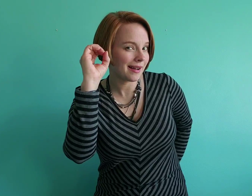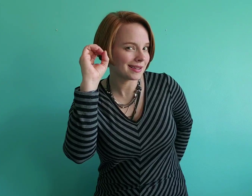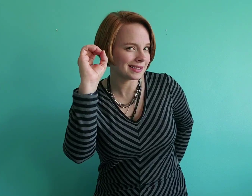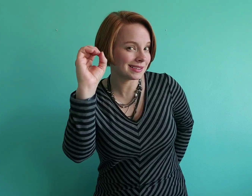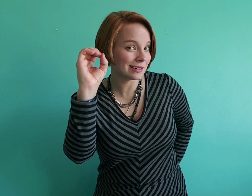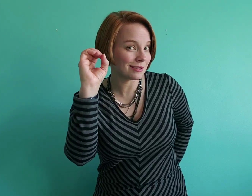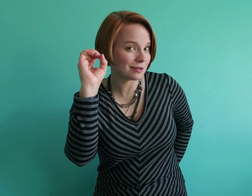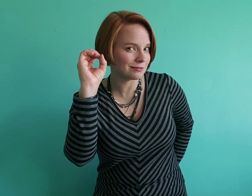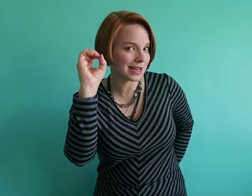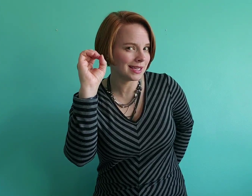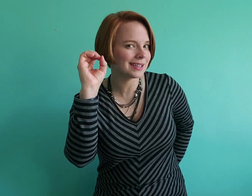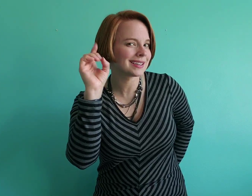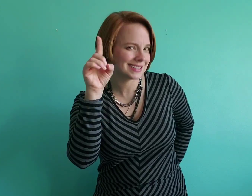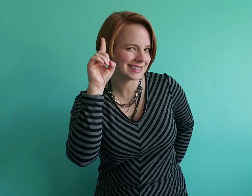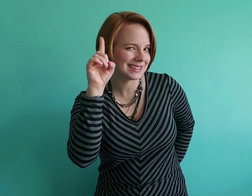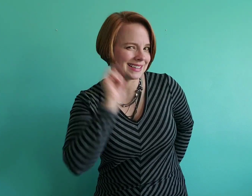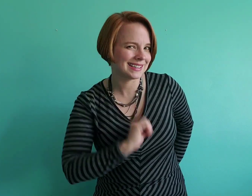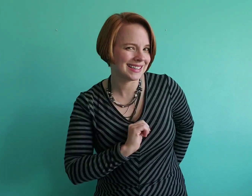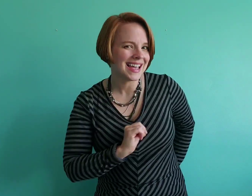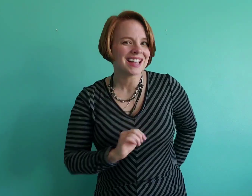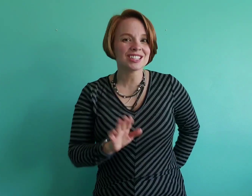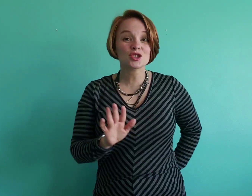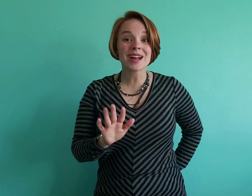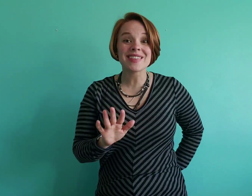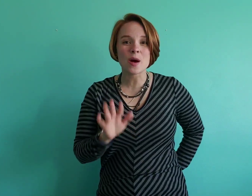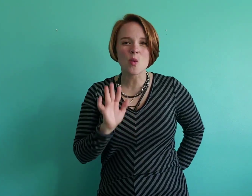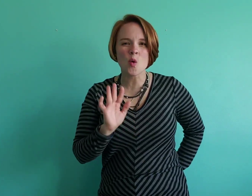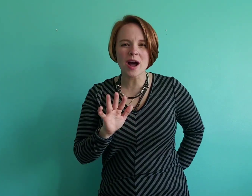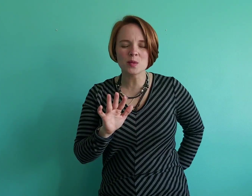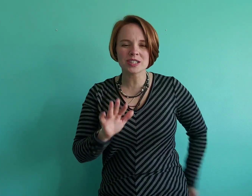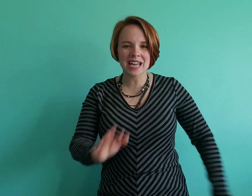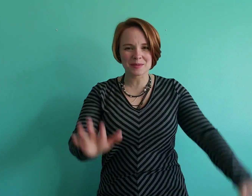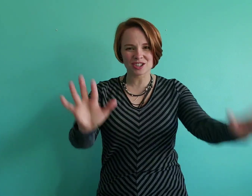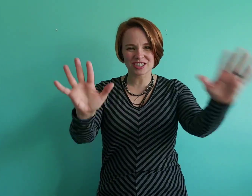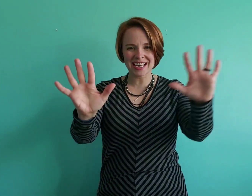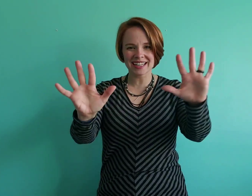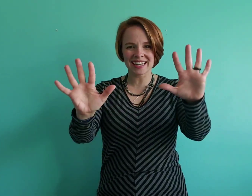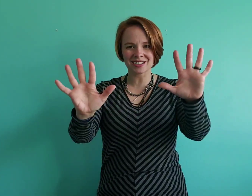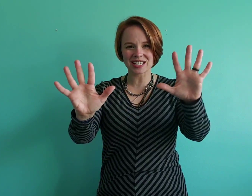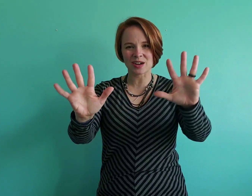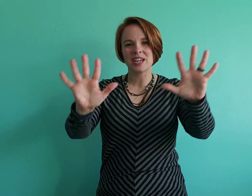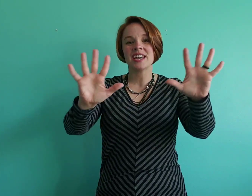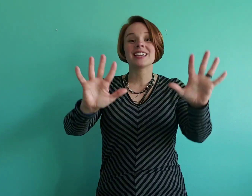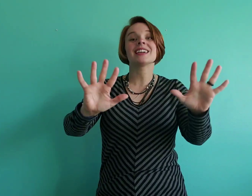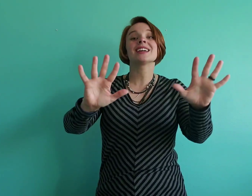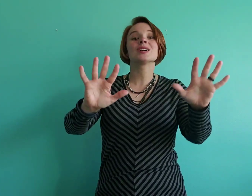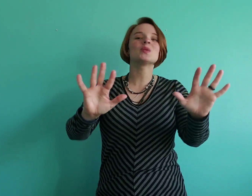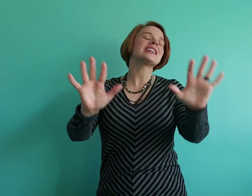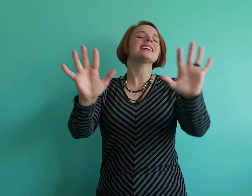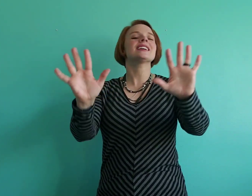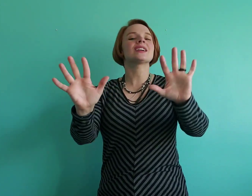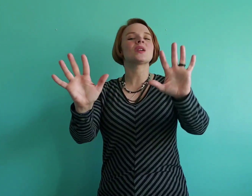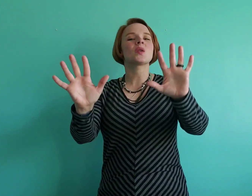Zero, right? Let's try that one more time. Get your ten candles out. Here we go.